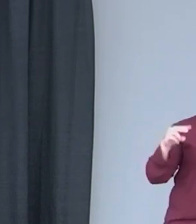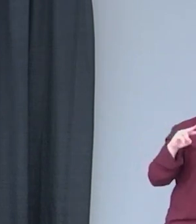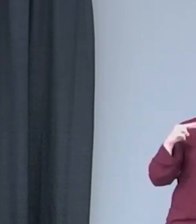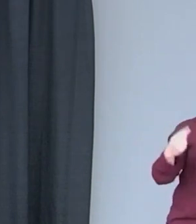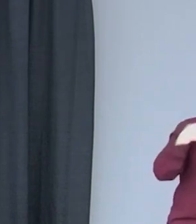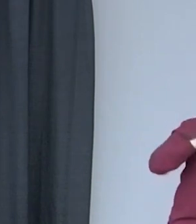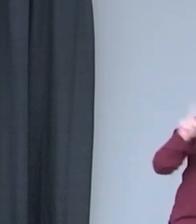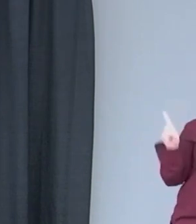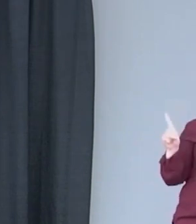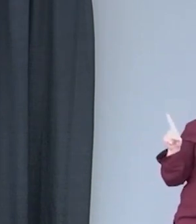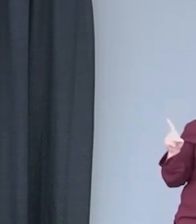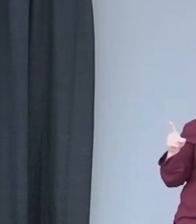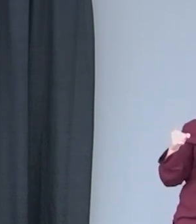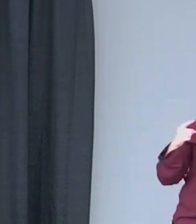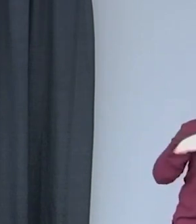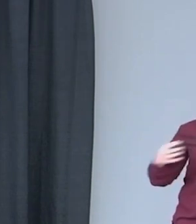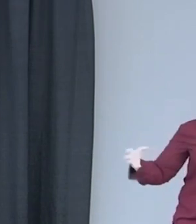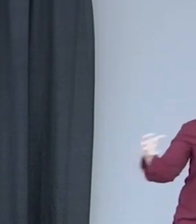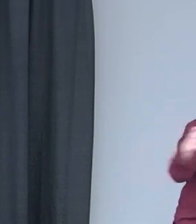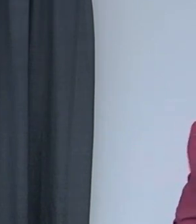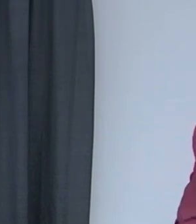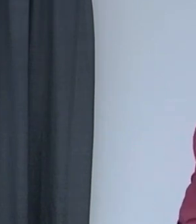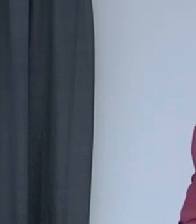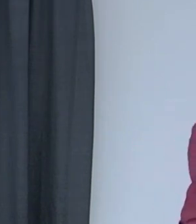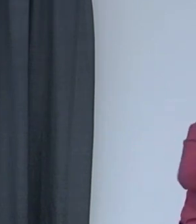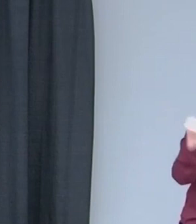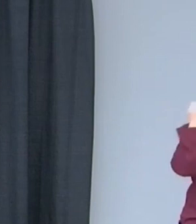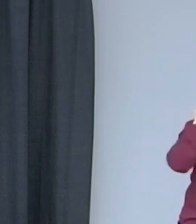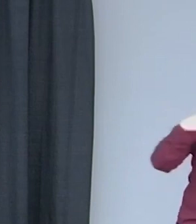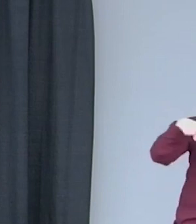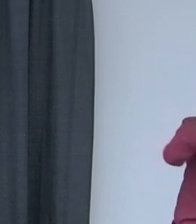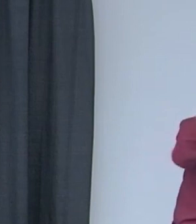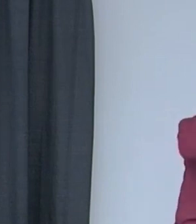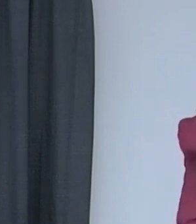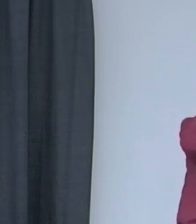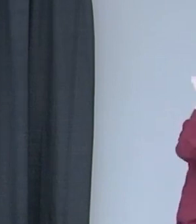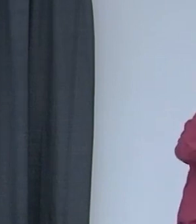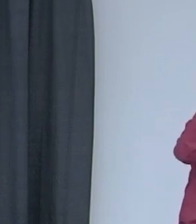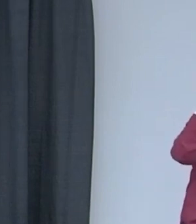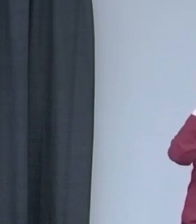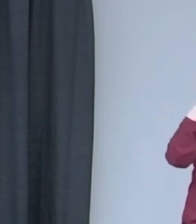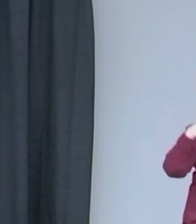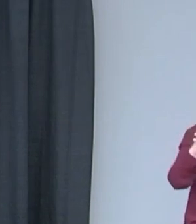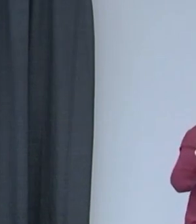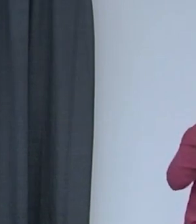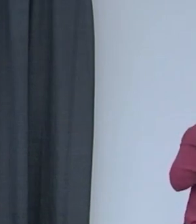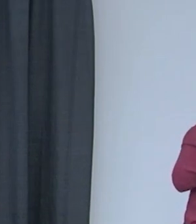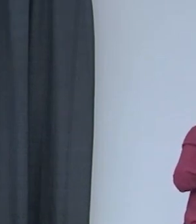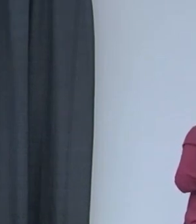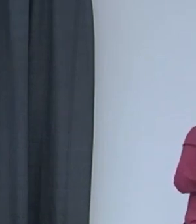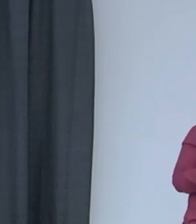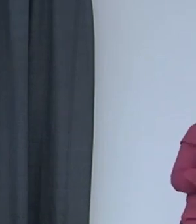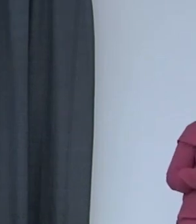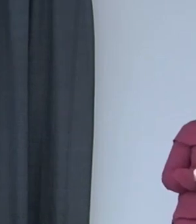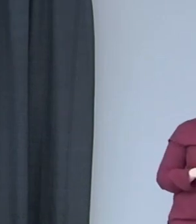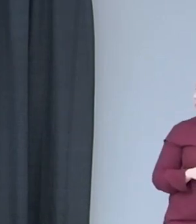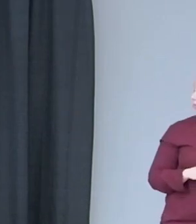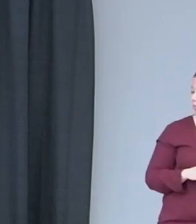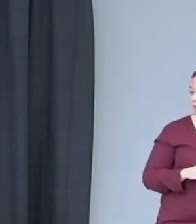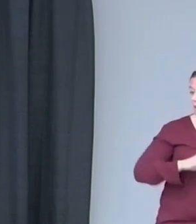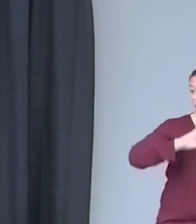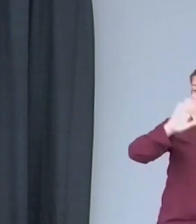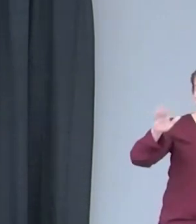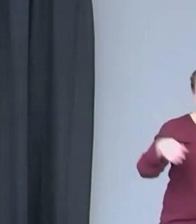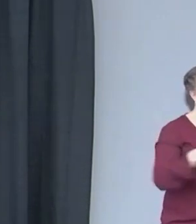That's how powerful it is when you can be open minded. Right. So I share this because all these